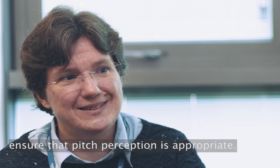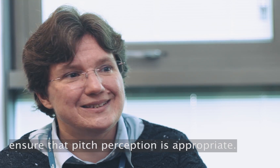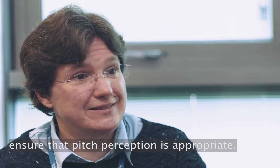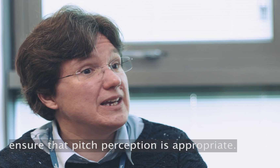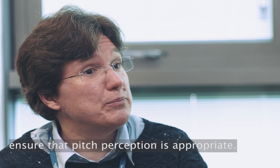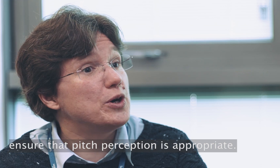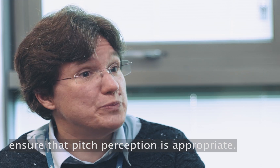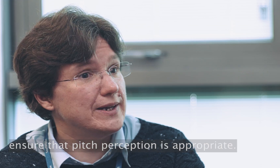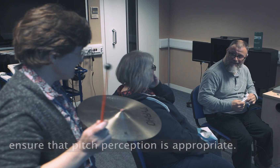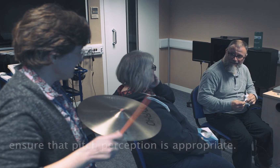is appropriate